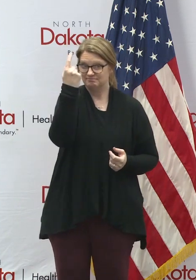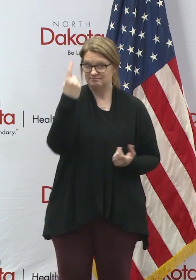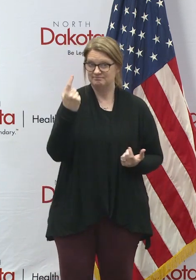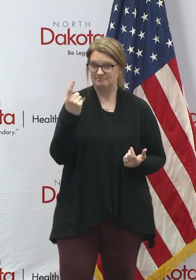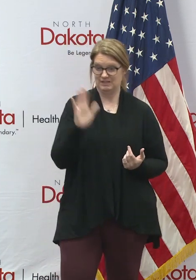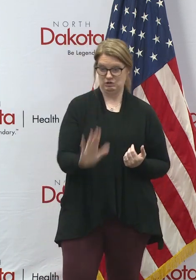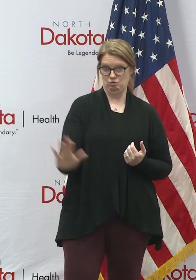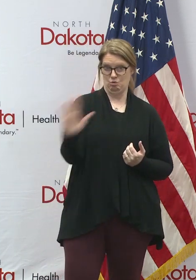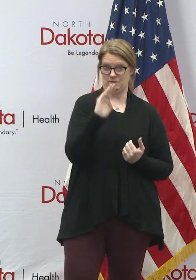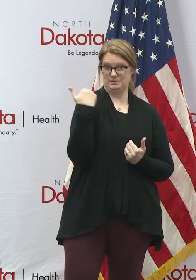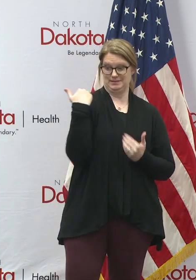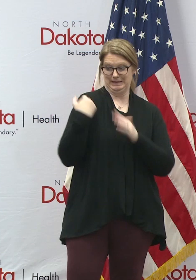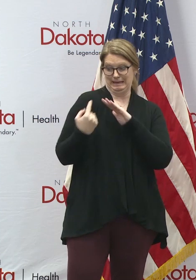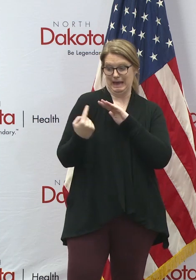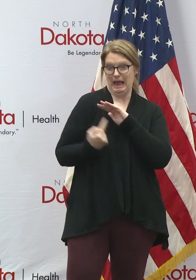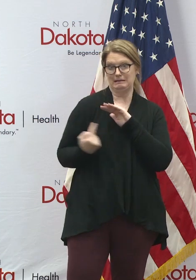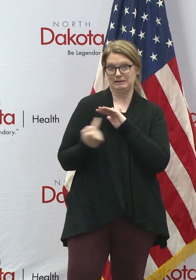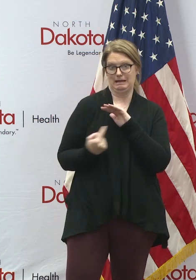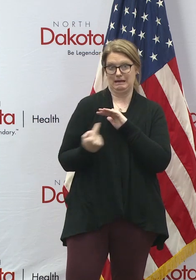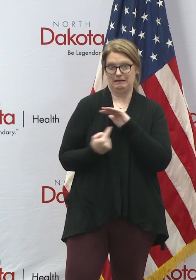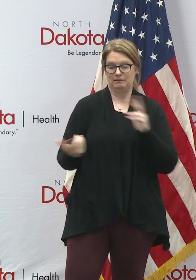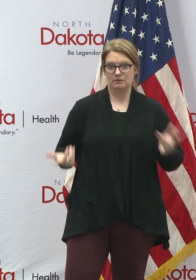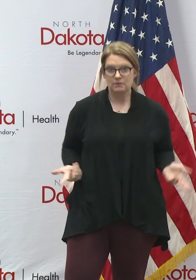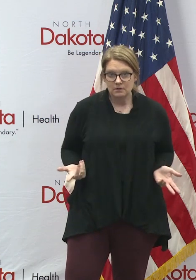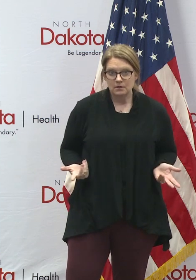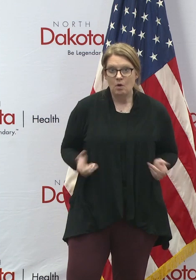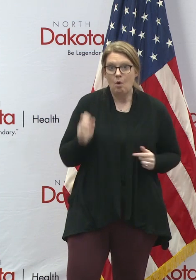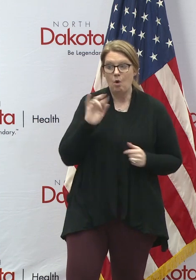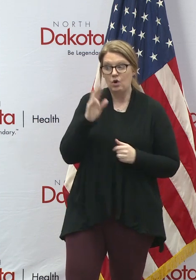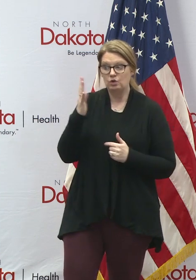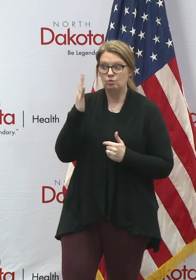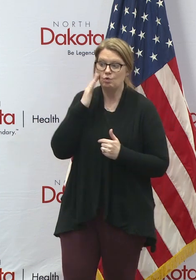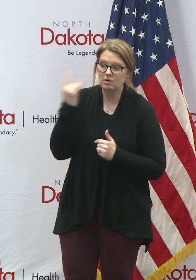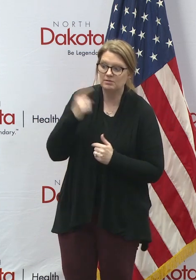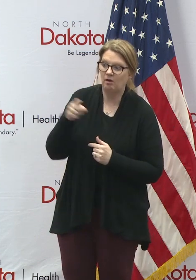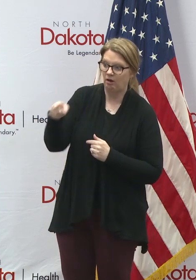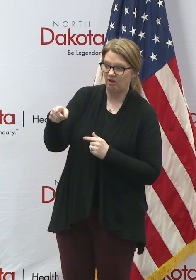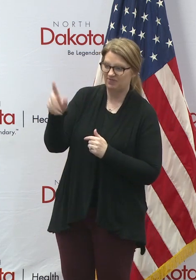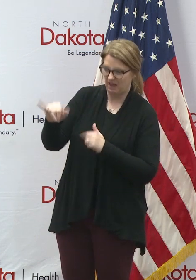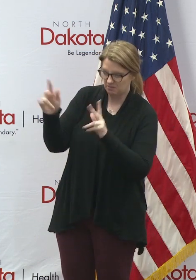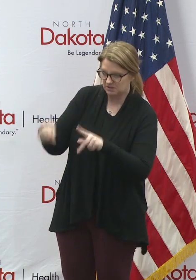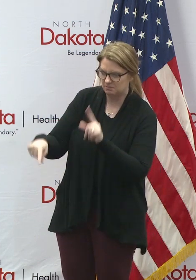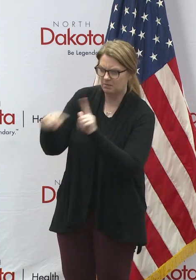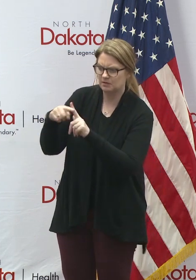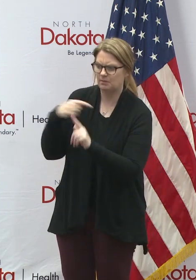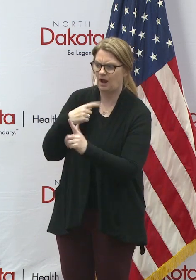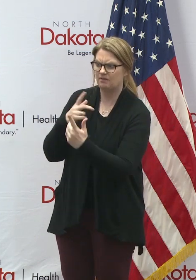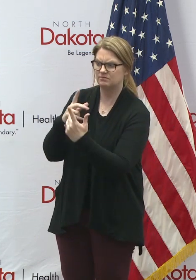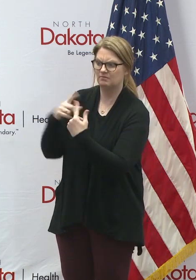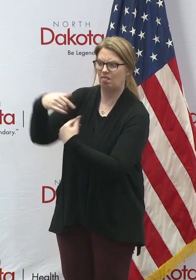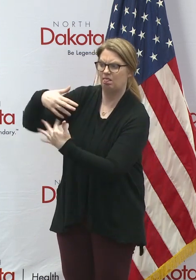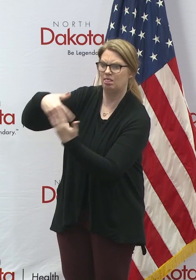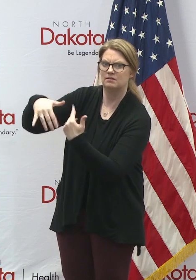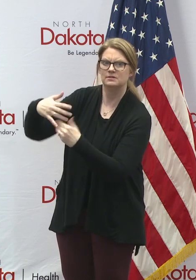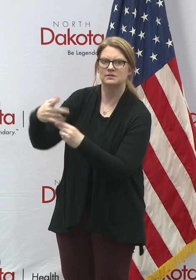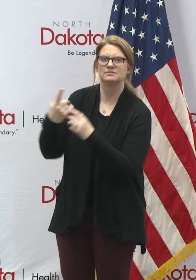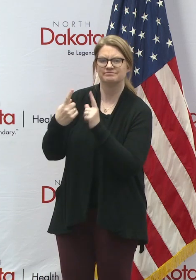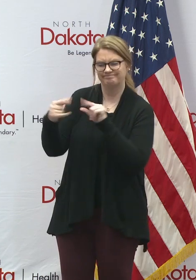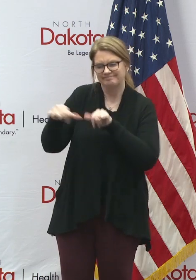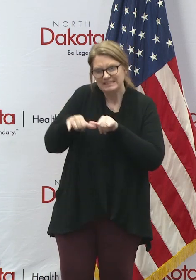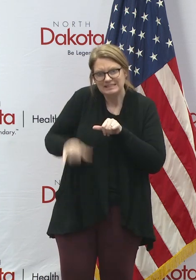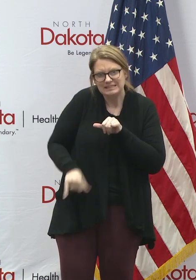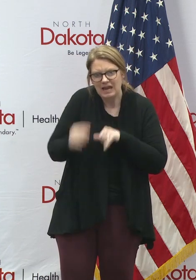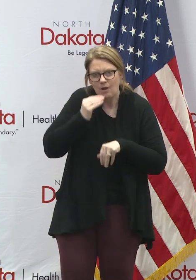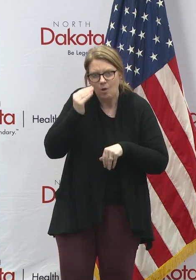isolating if you're in contact with someone who's a presumed positive or a confirmed positive. If you're an older person or someone who's got underlying